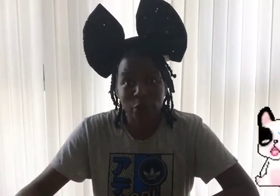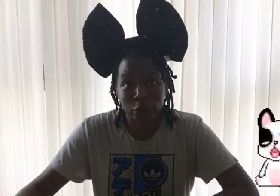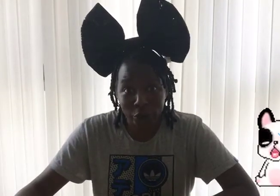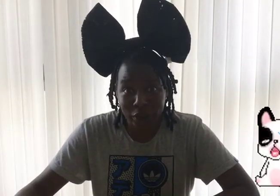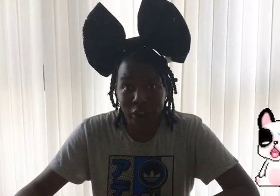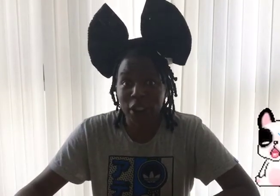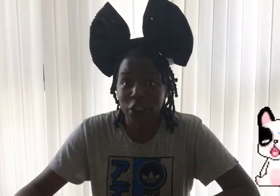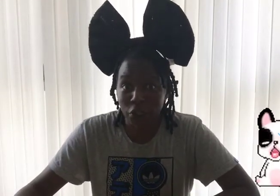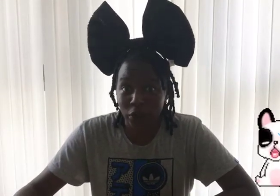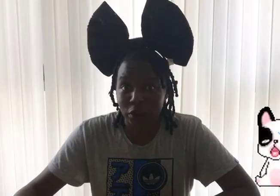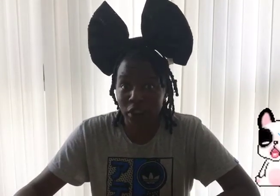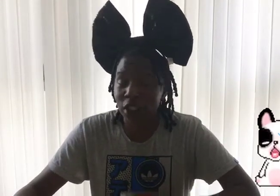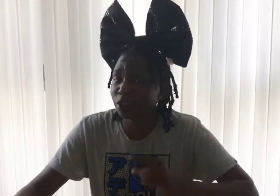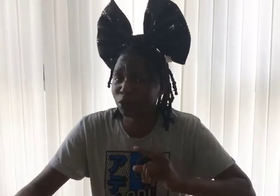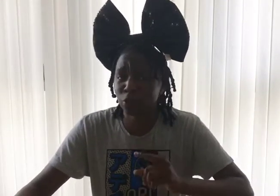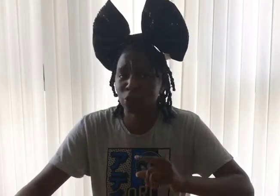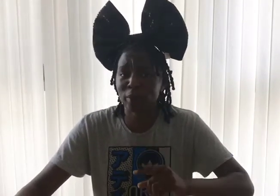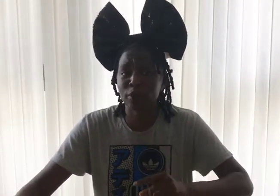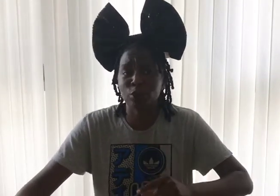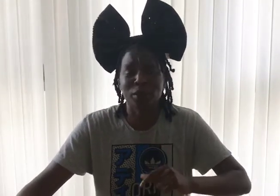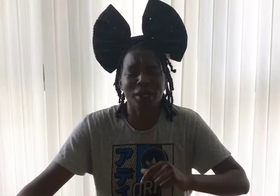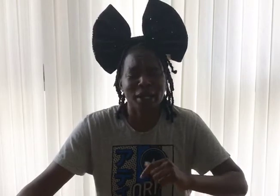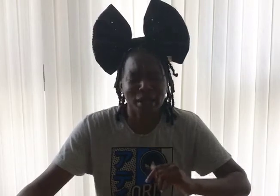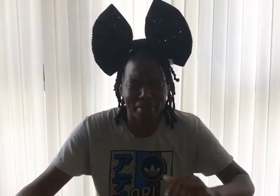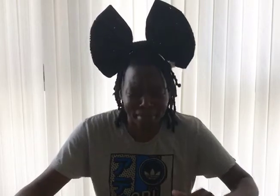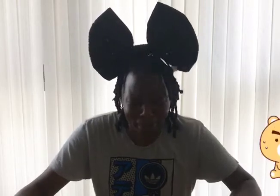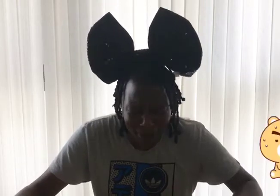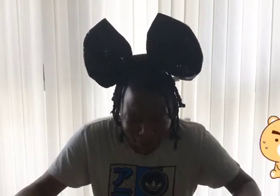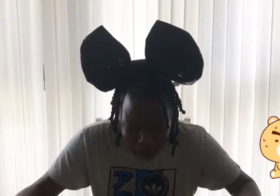roasty toasty. I do not know about you but I am melting.